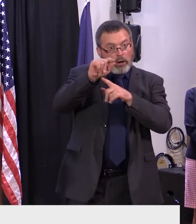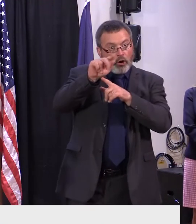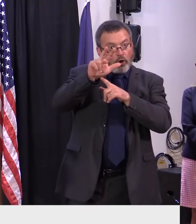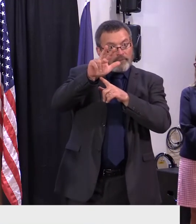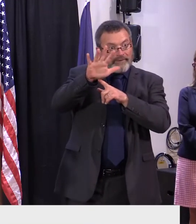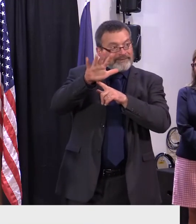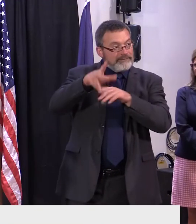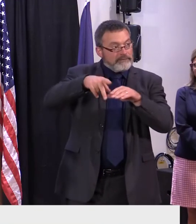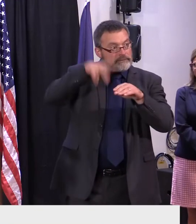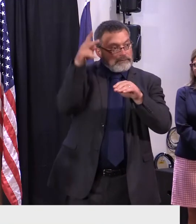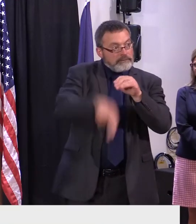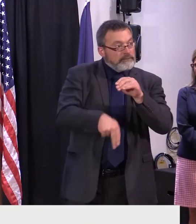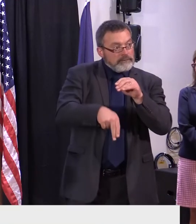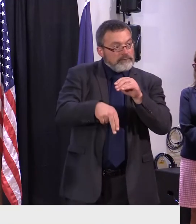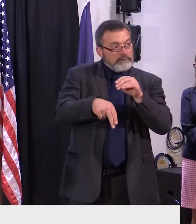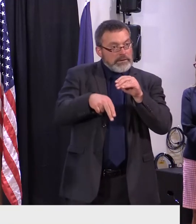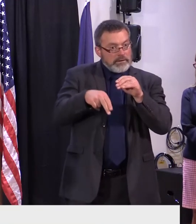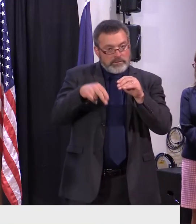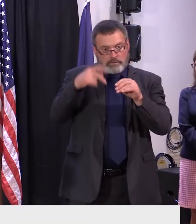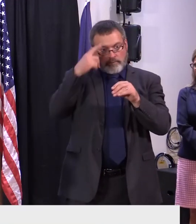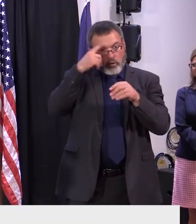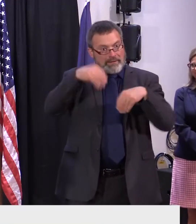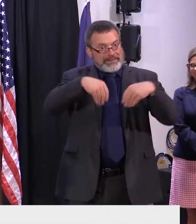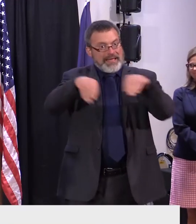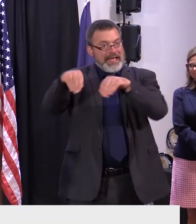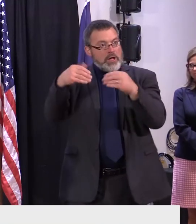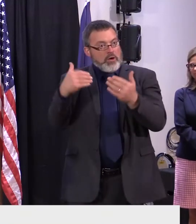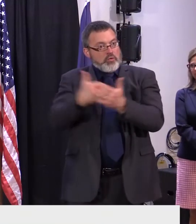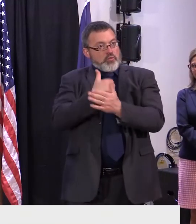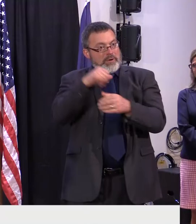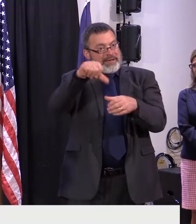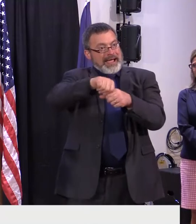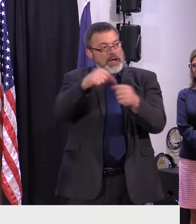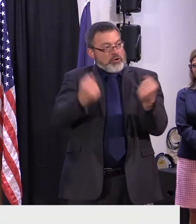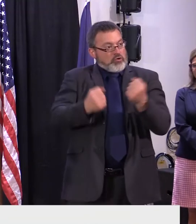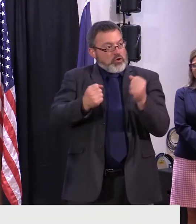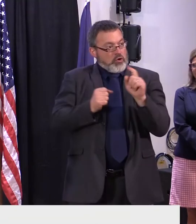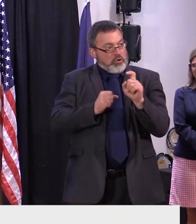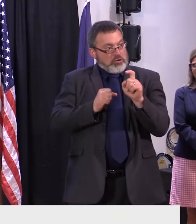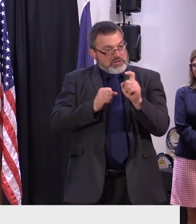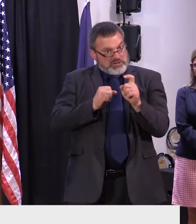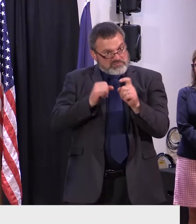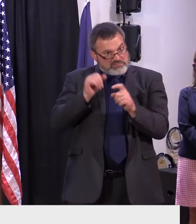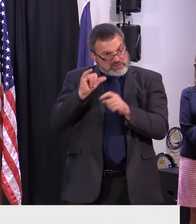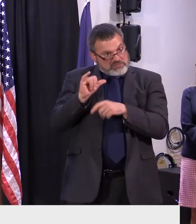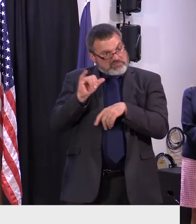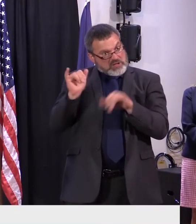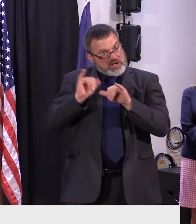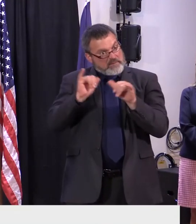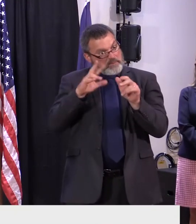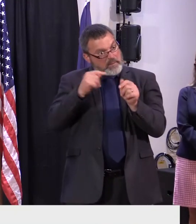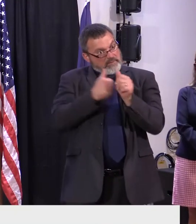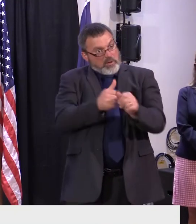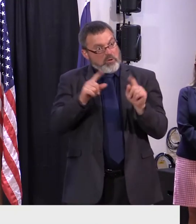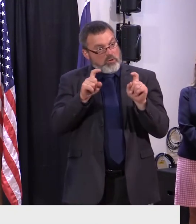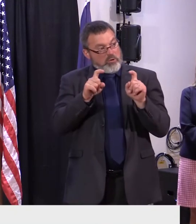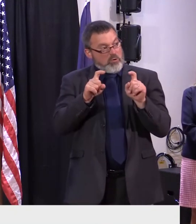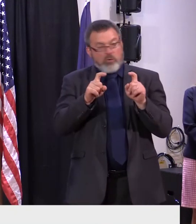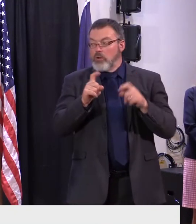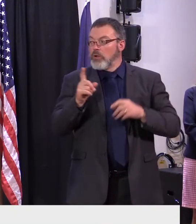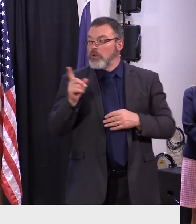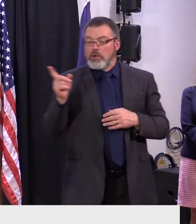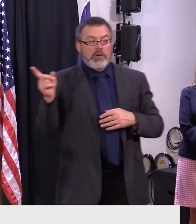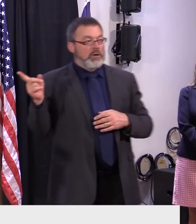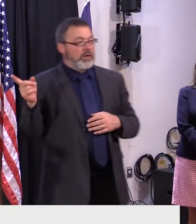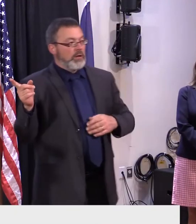engine cars in vermont by 2035 well again um i'm a big proponent of uh